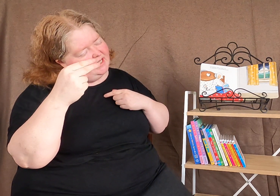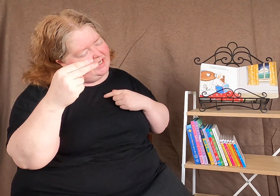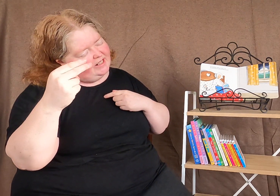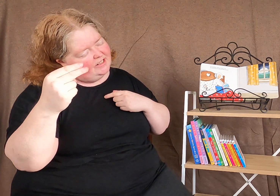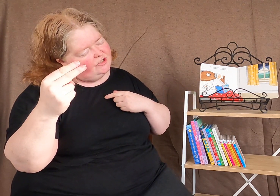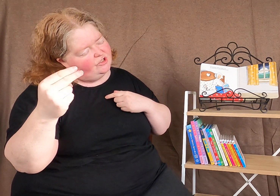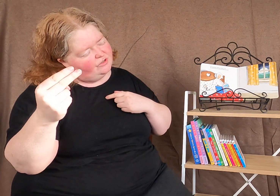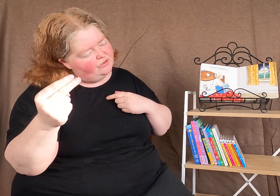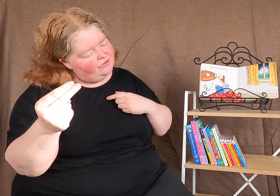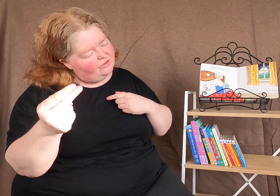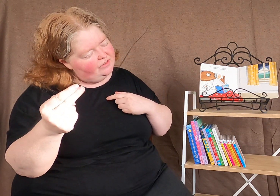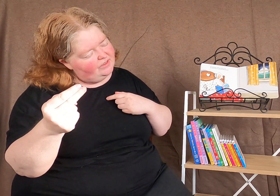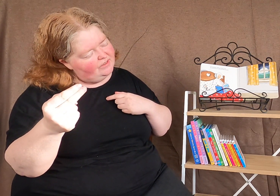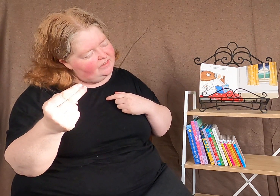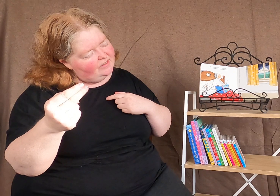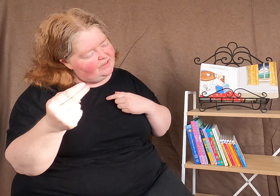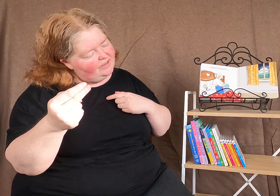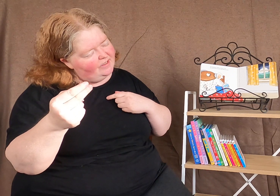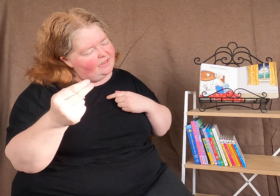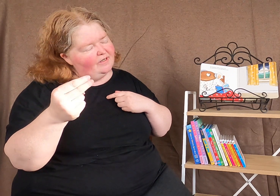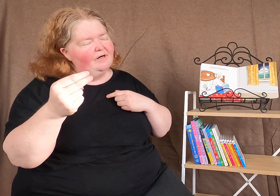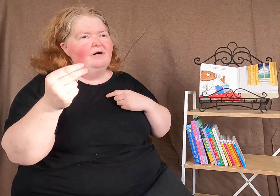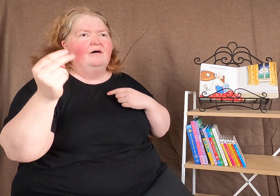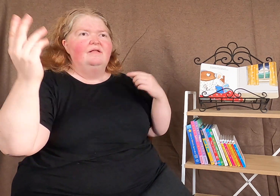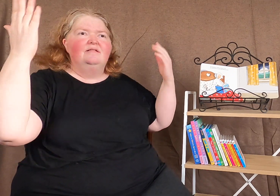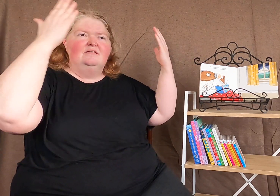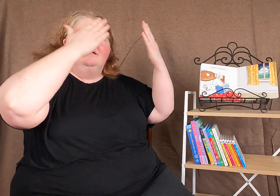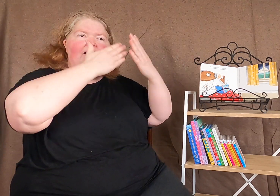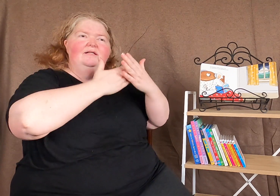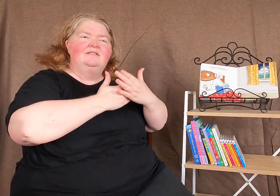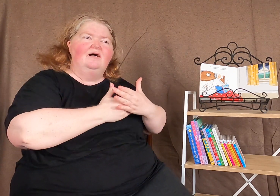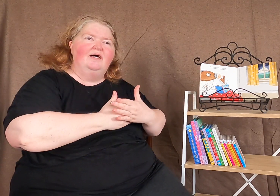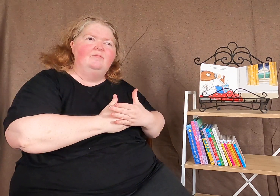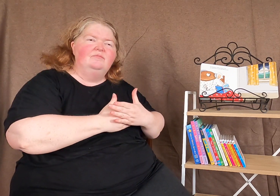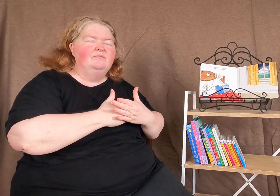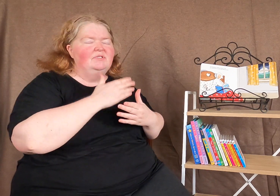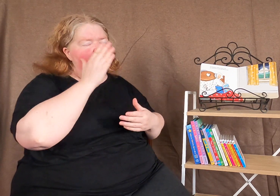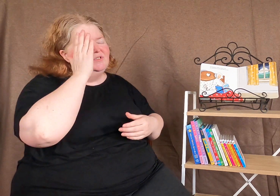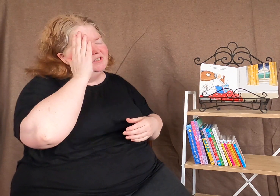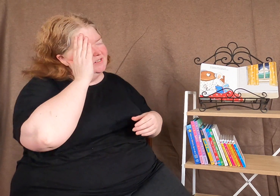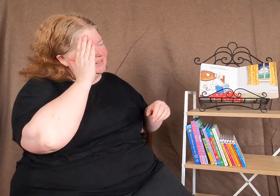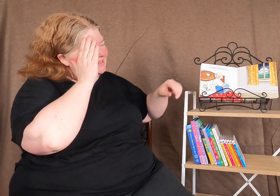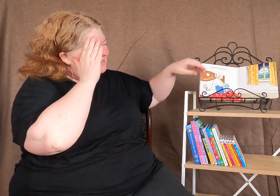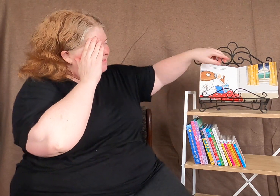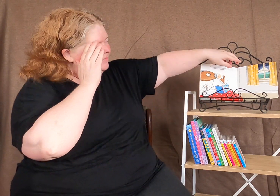a tune. Ah, it's night time. Time to go to sleep.